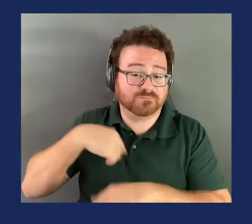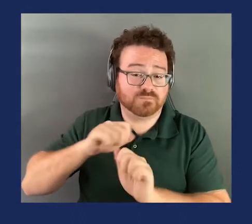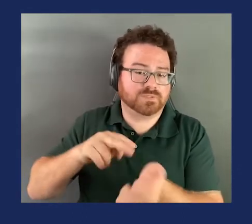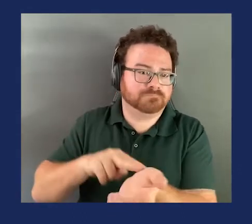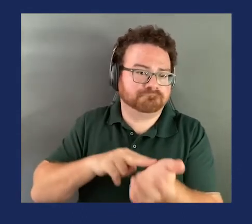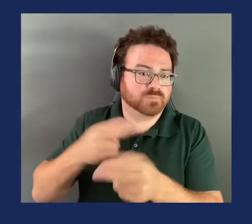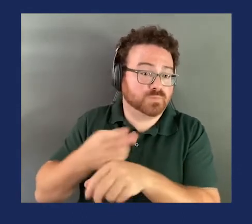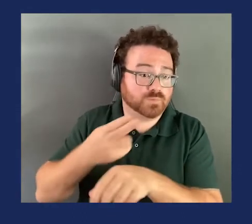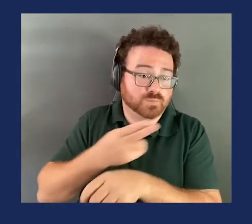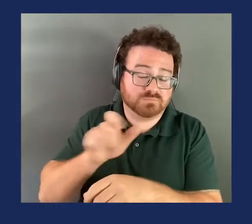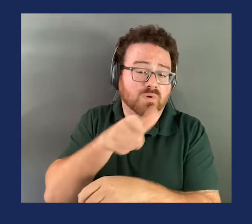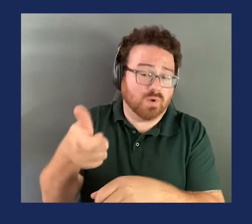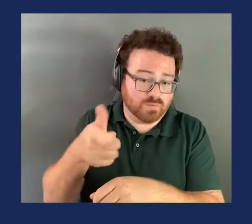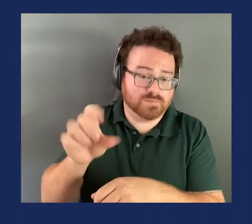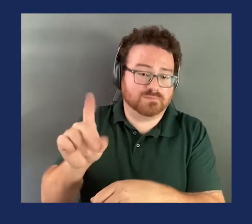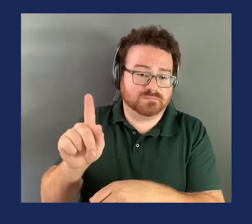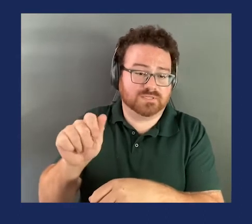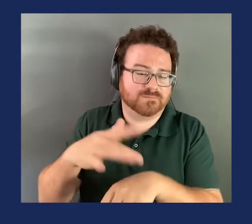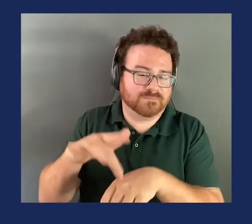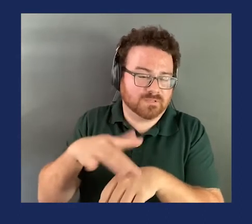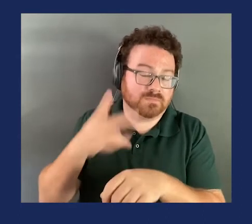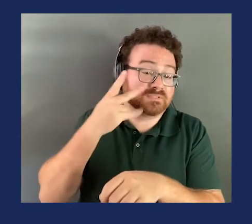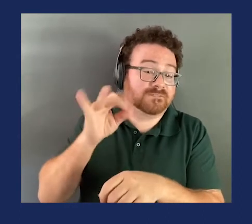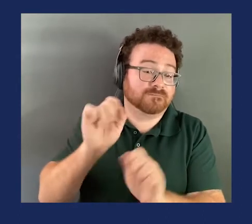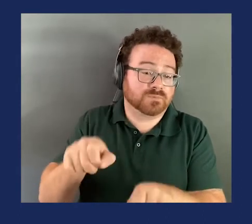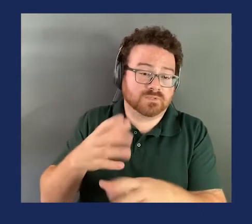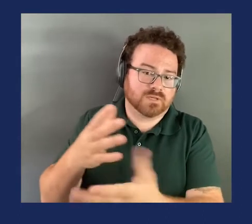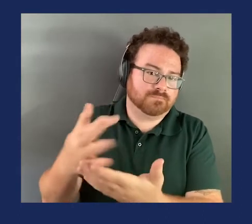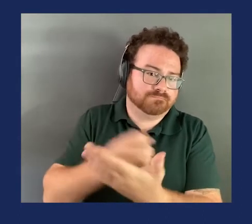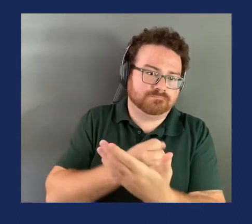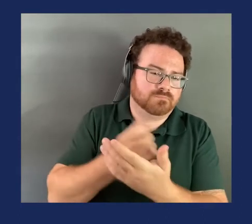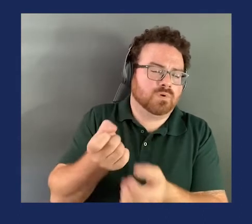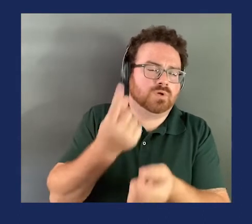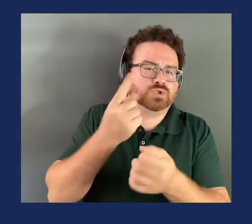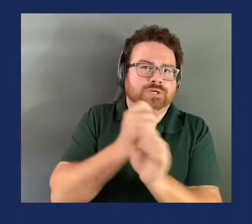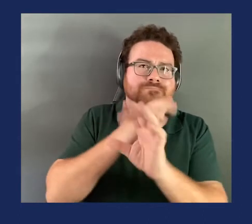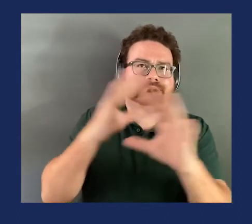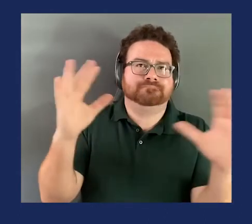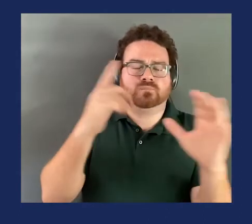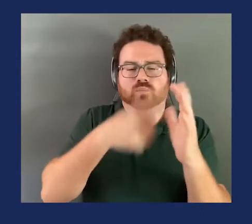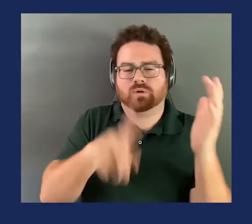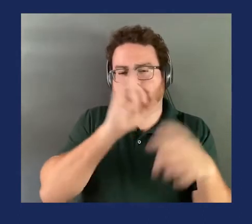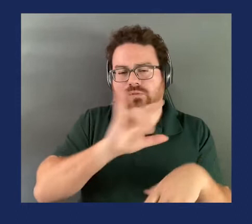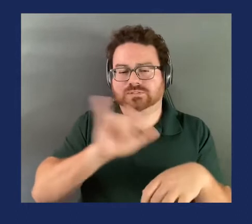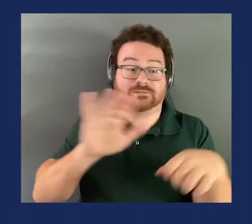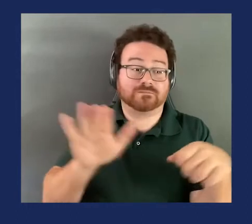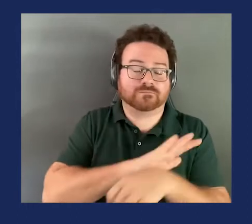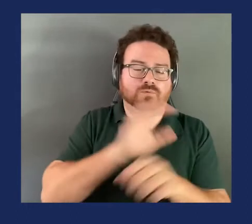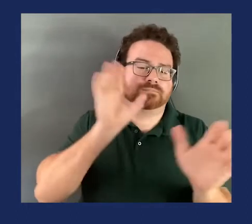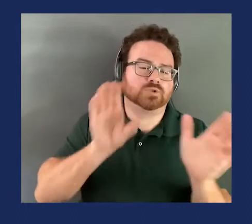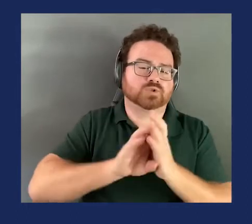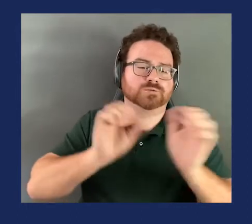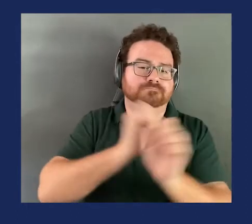full national picture. But even if we've used all the data that's out there, I'd still like to see public comment on if we could get better about making plausible